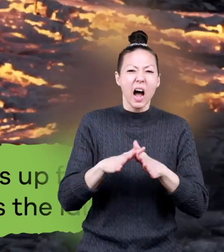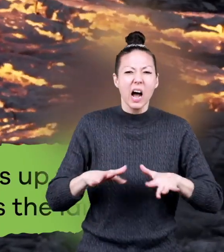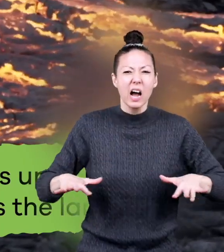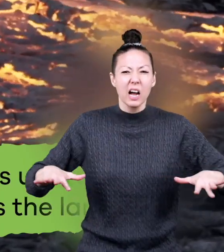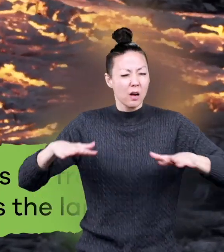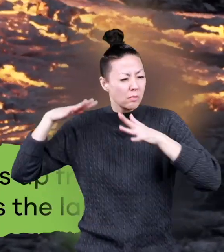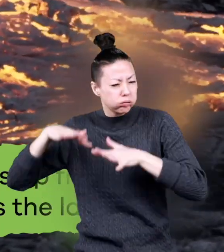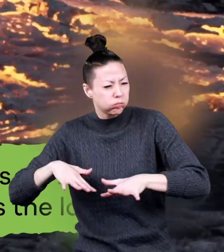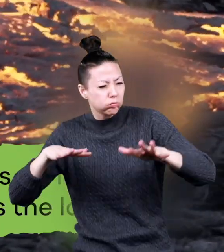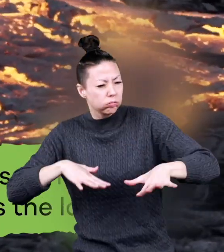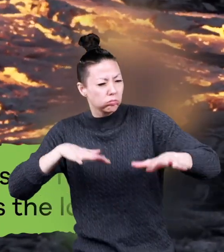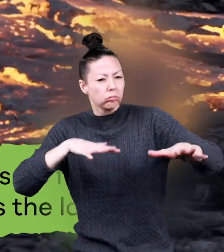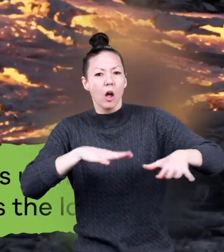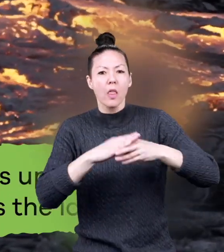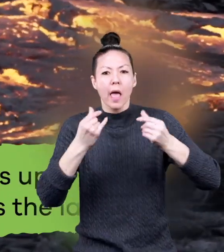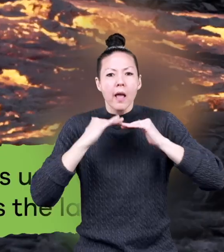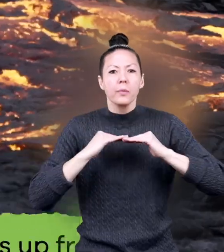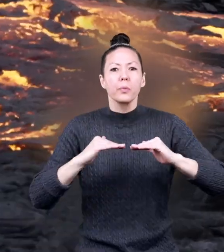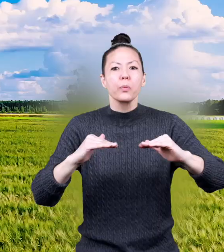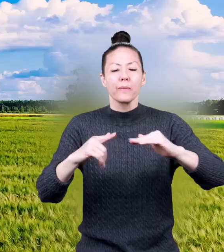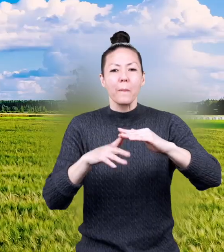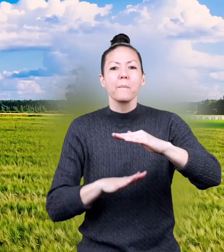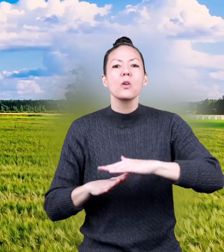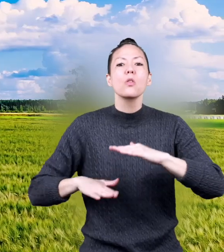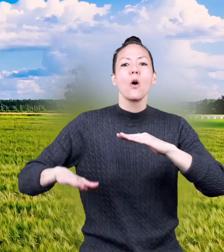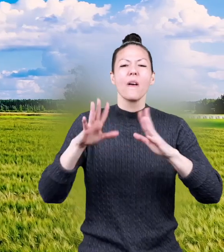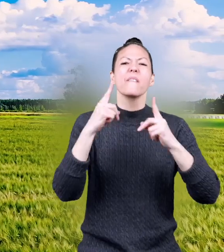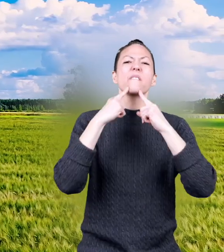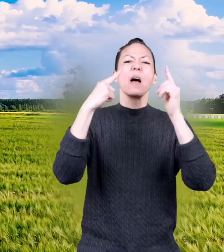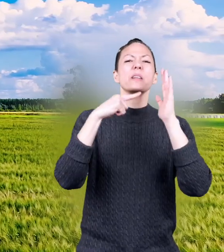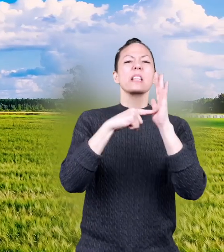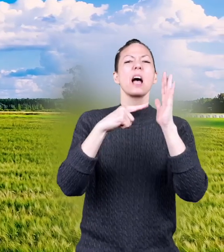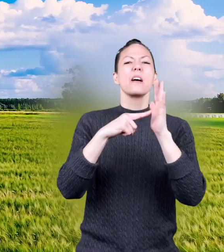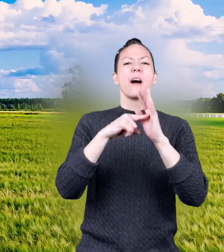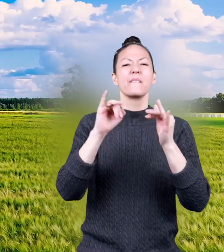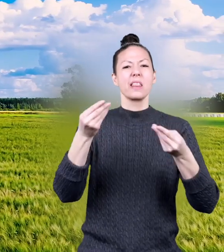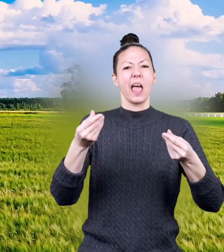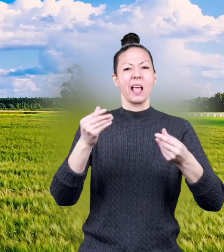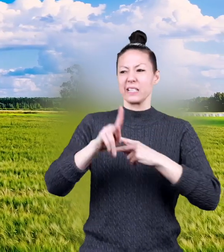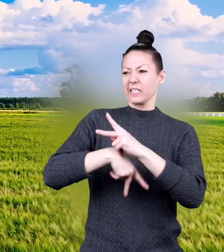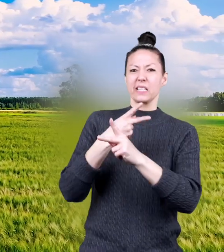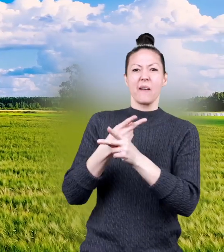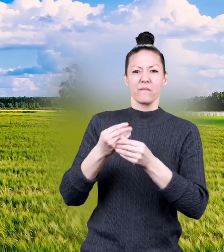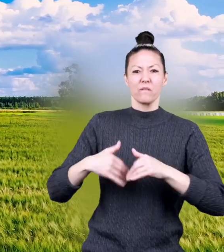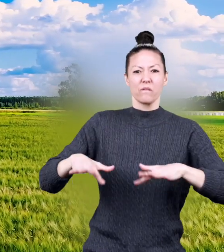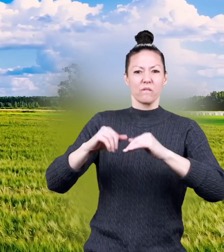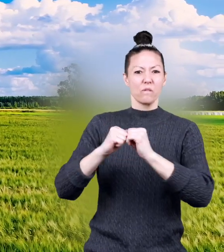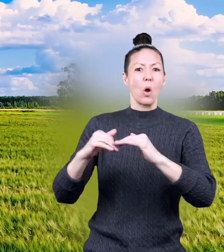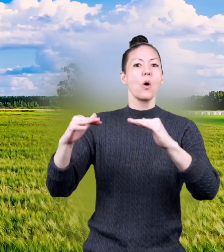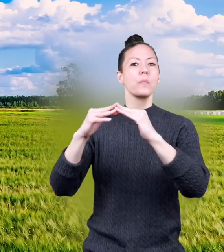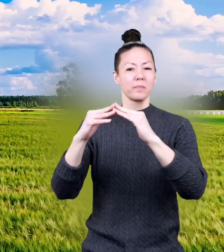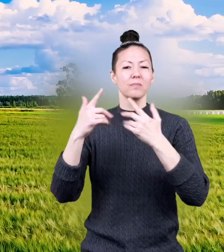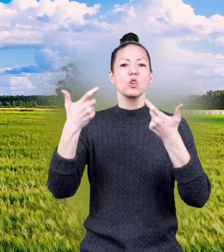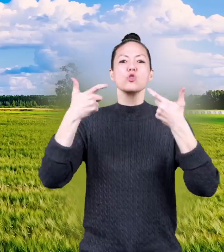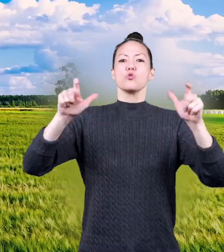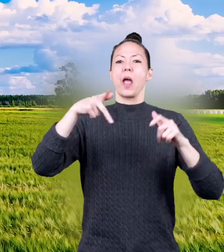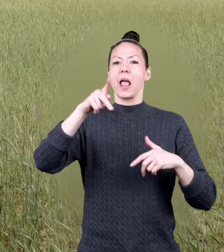and flows across the land. One of the most famous examples of this type of landform is the Great Plains,